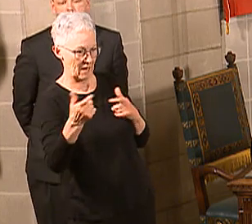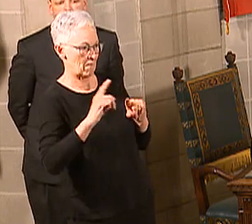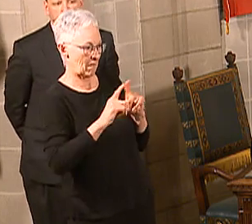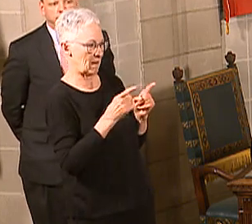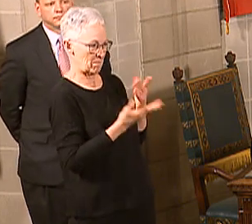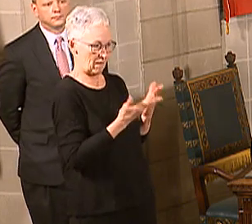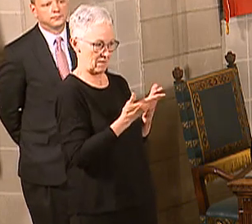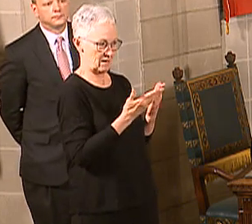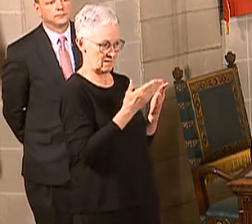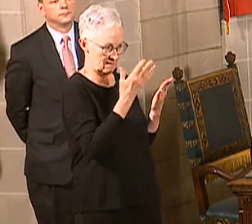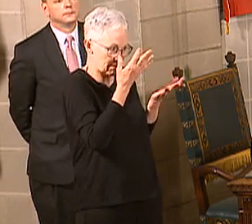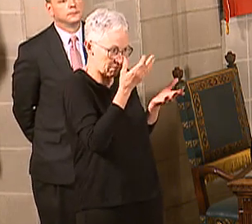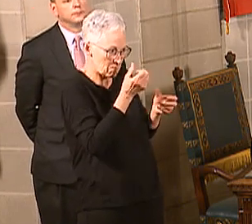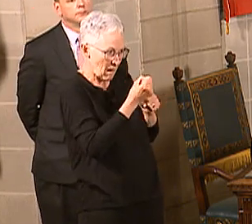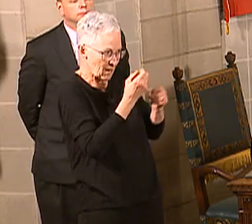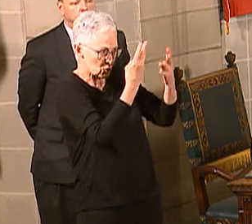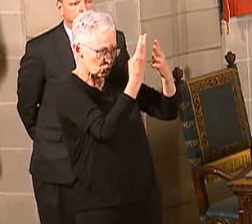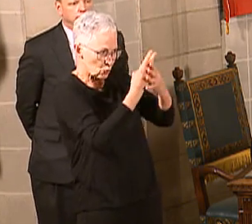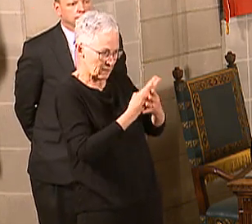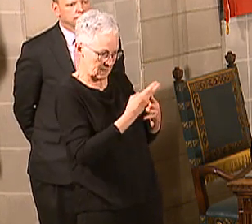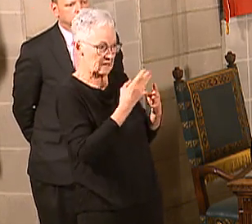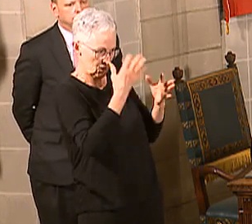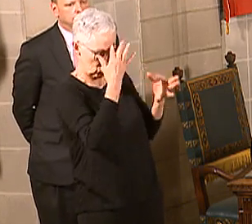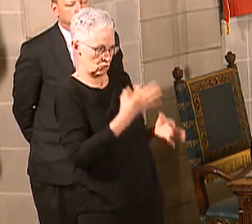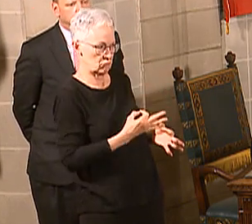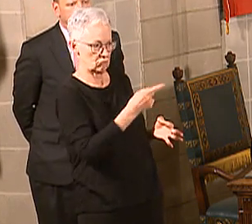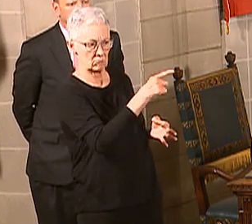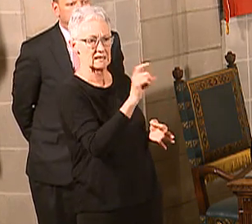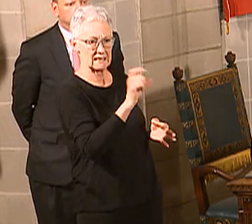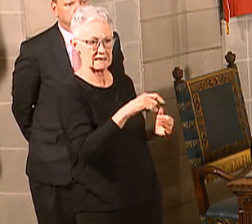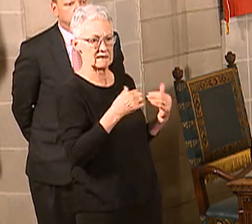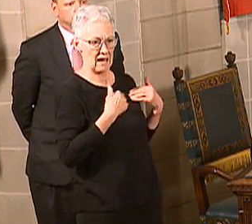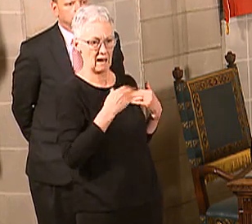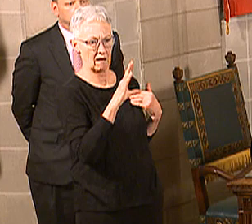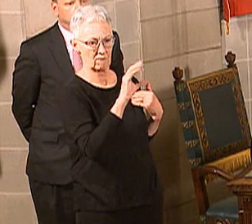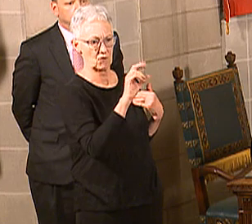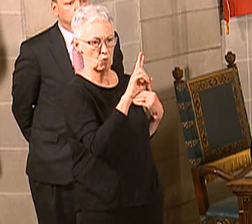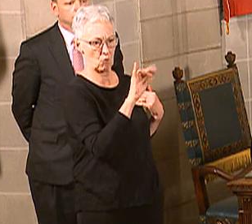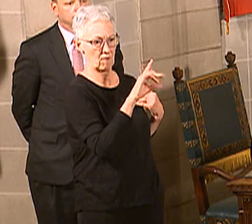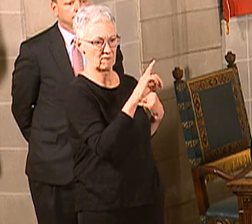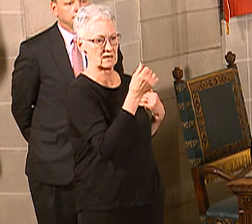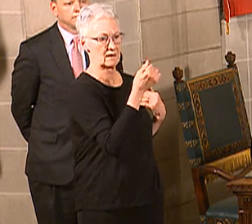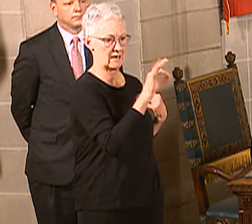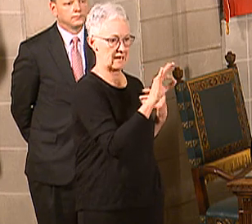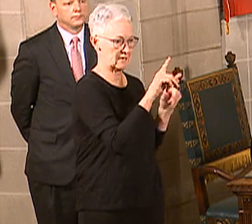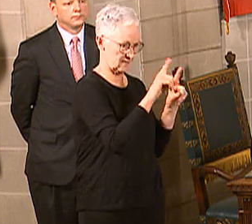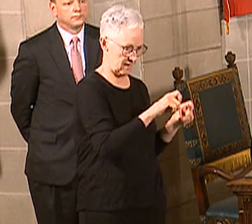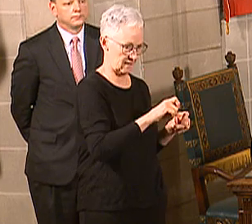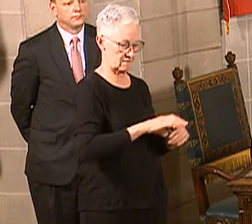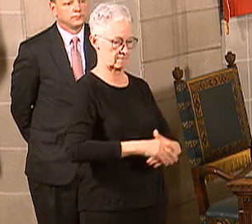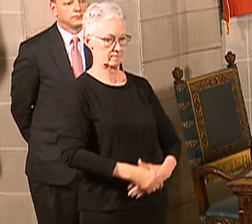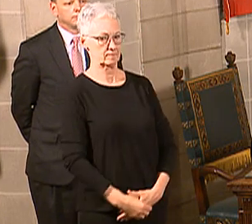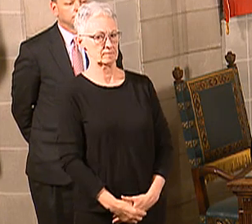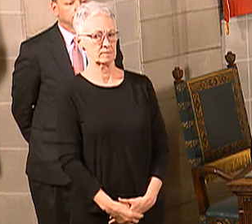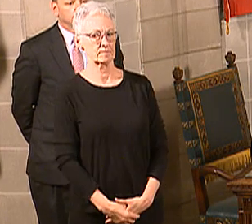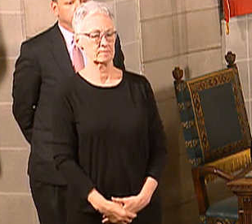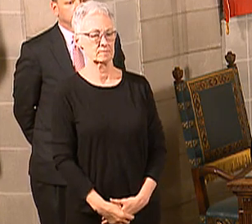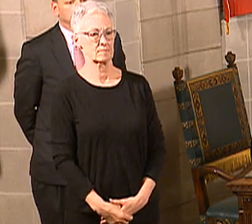Martha. On the waiver for the aid,